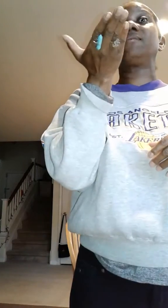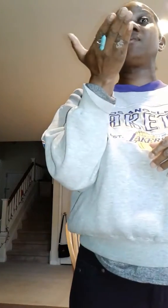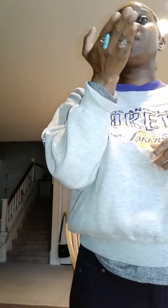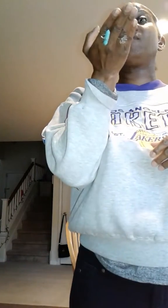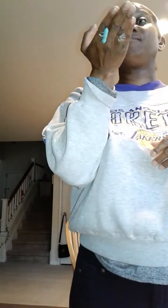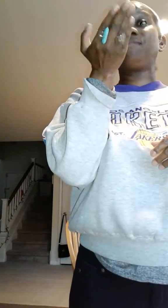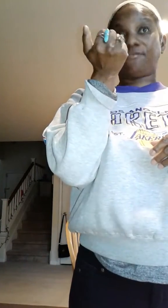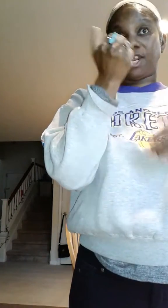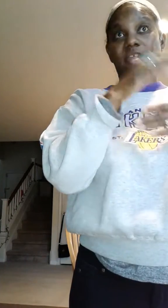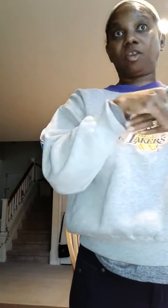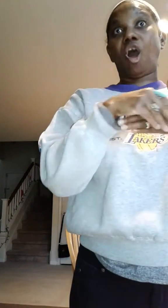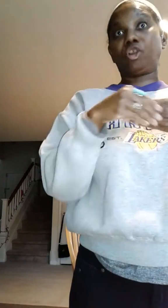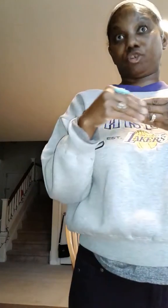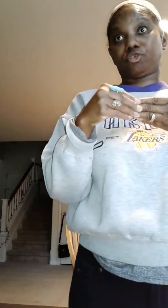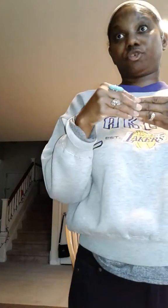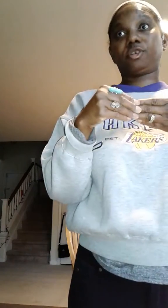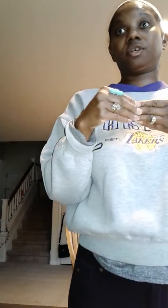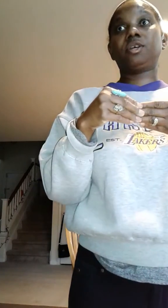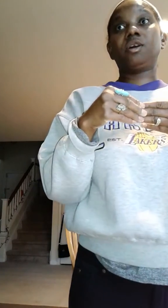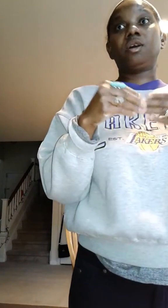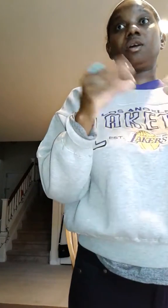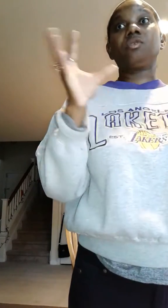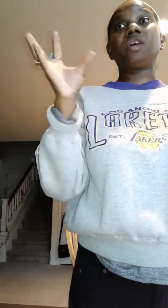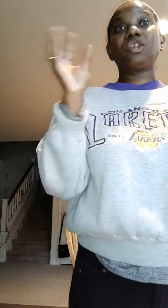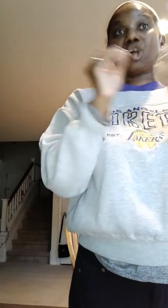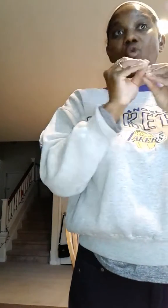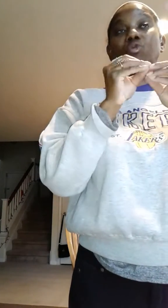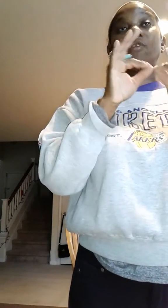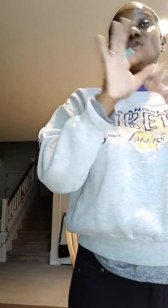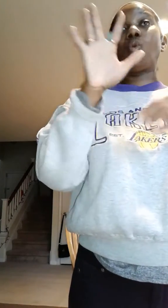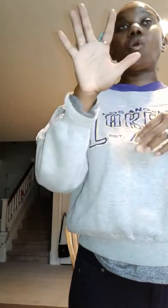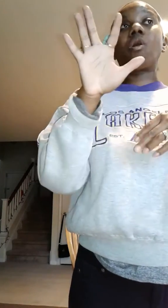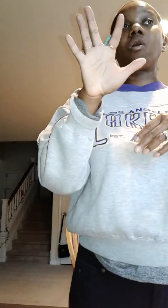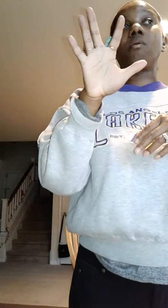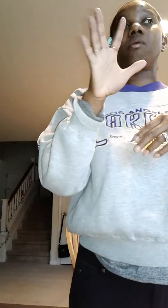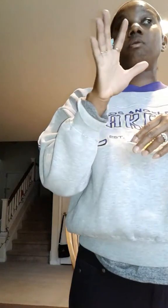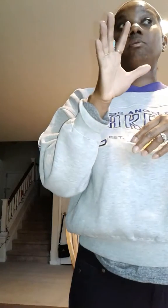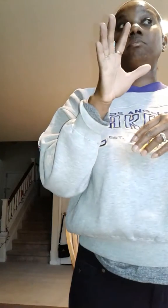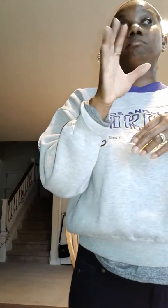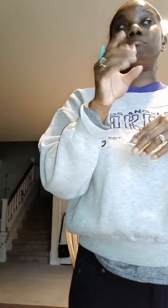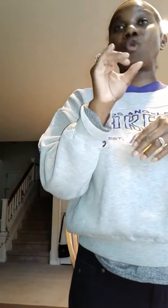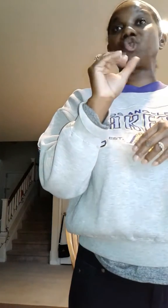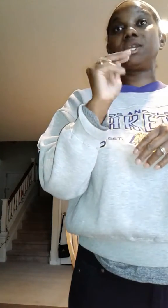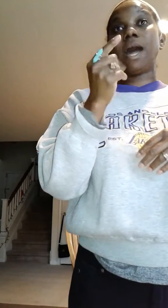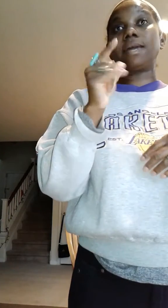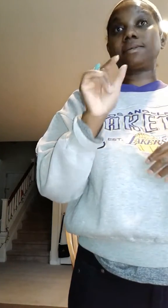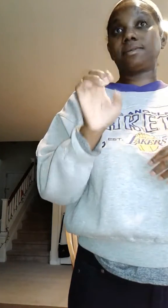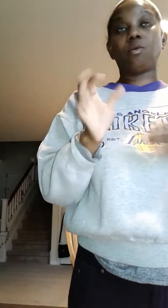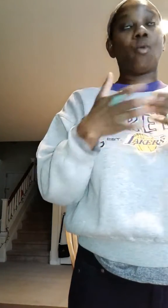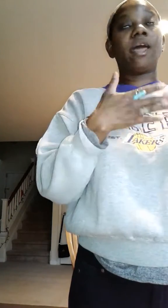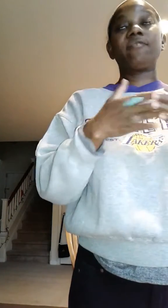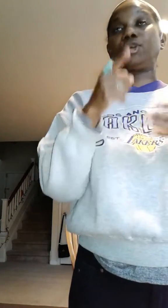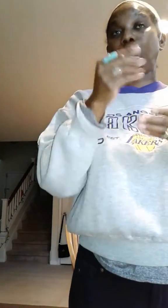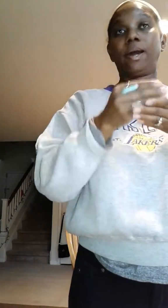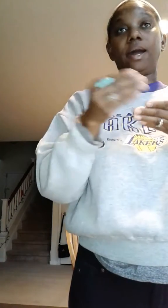$15 then total of your merchandise whatever you buy